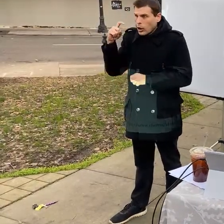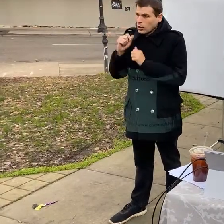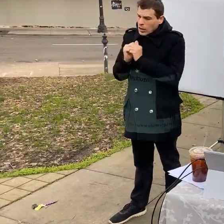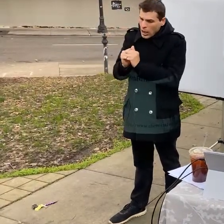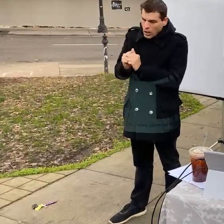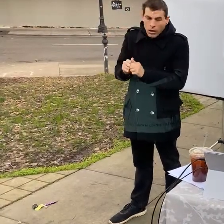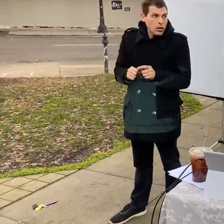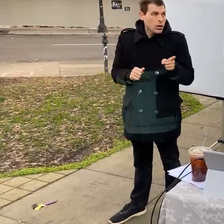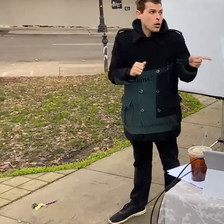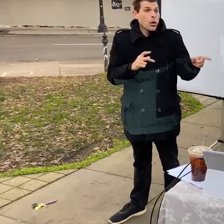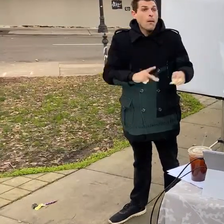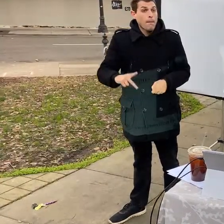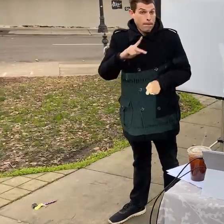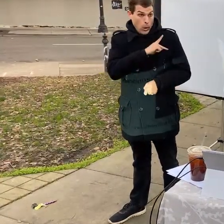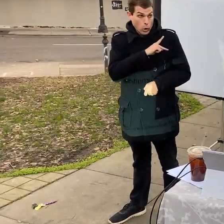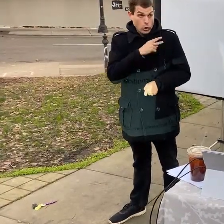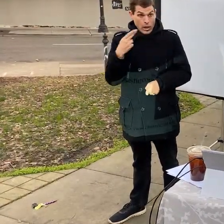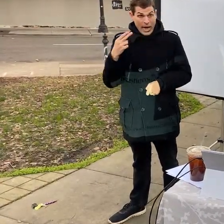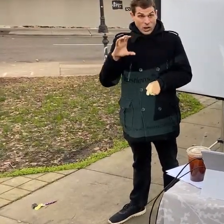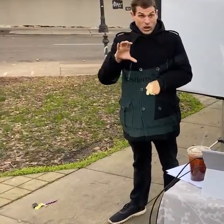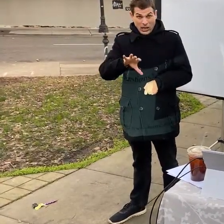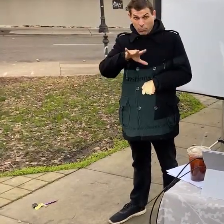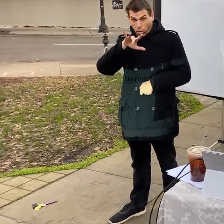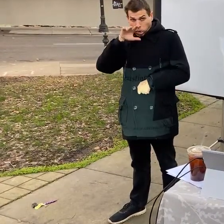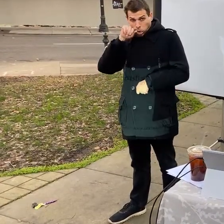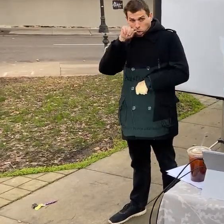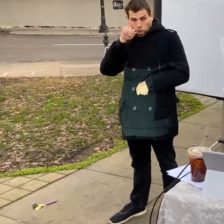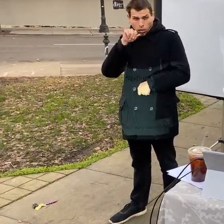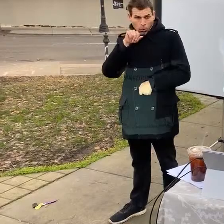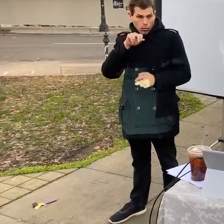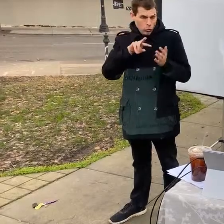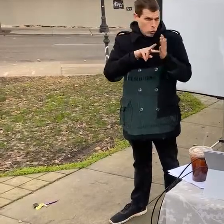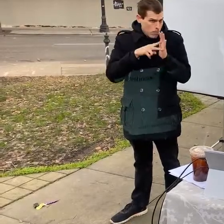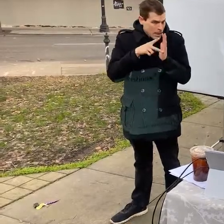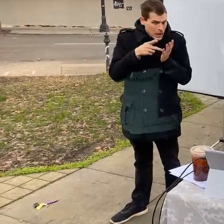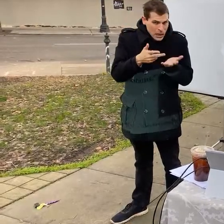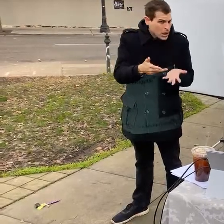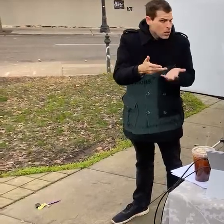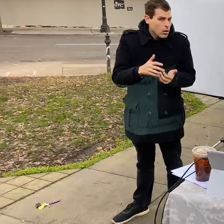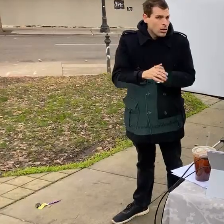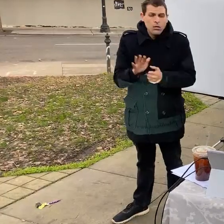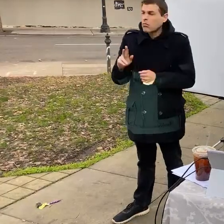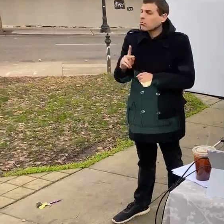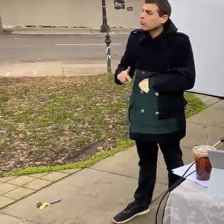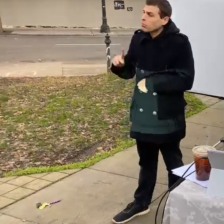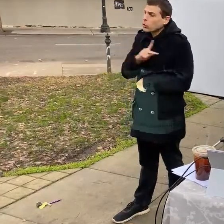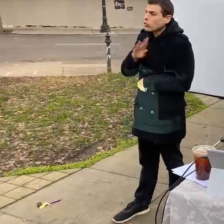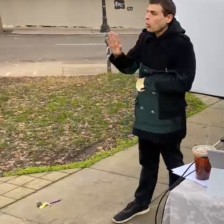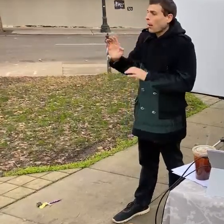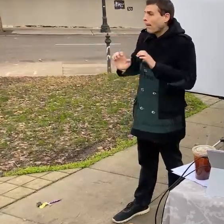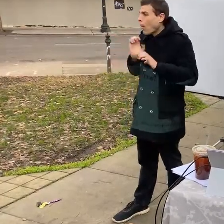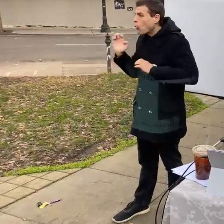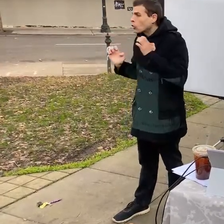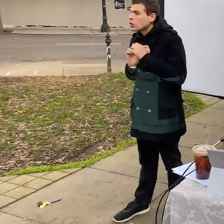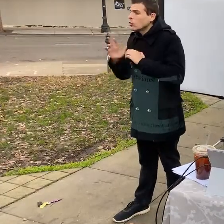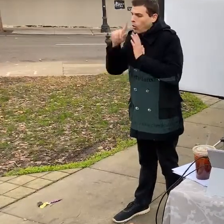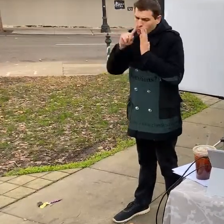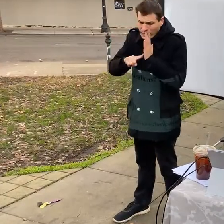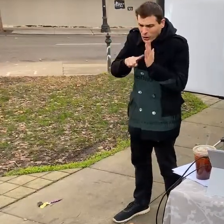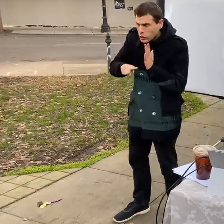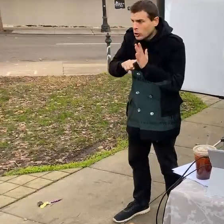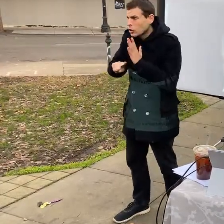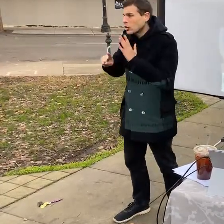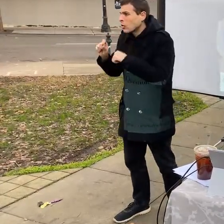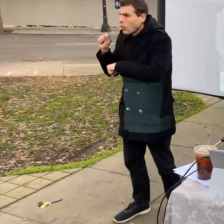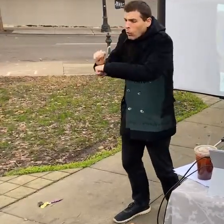but personally exposed to hc well or i just mean personally emotionally doing all of this research